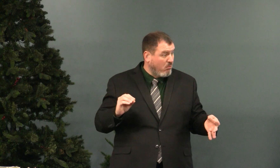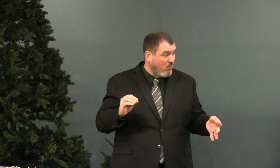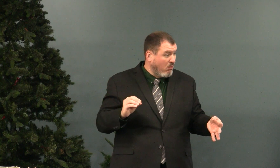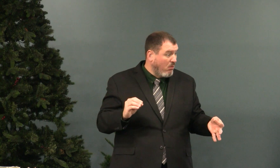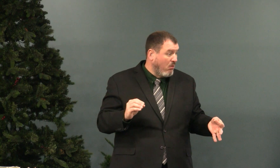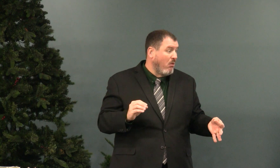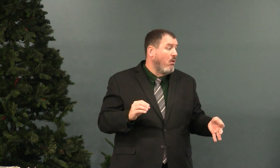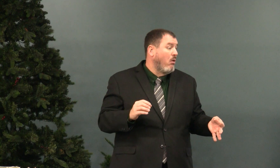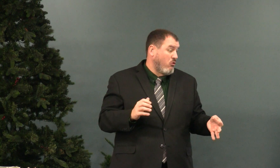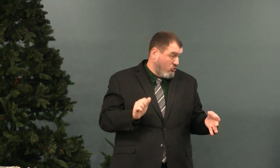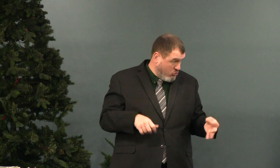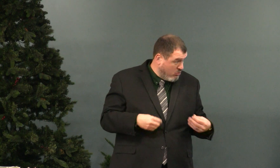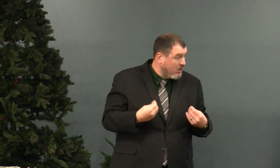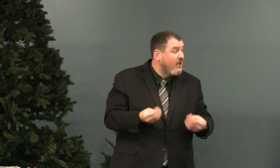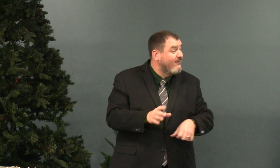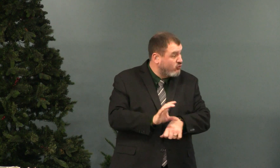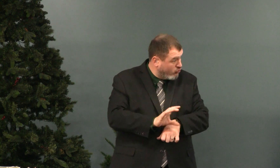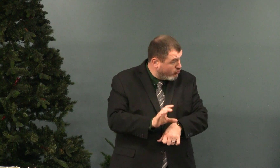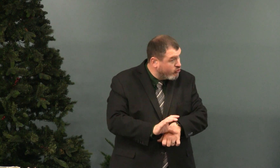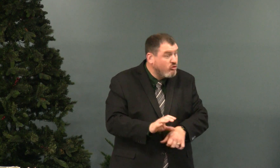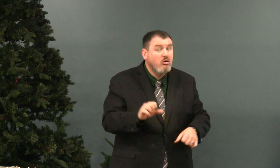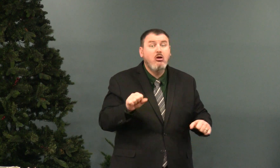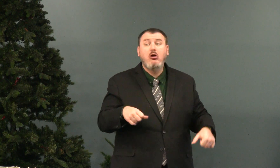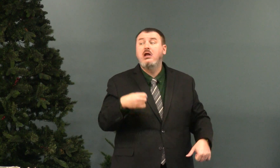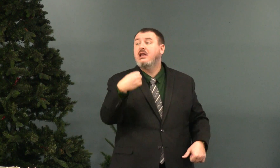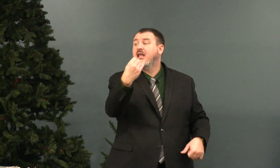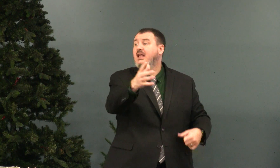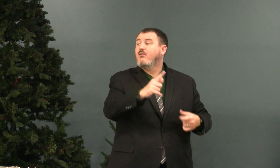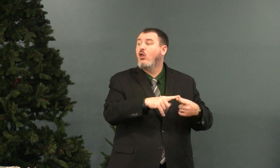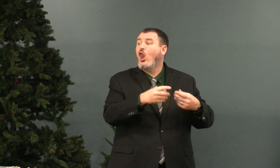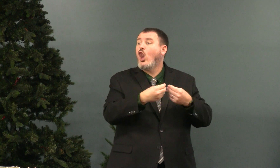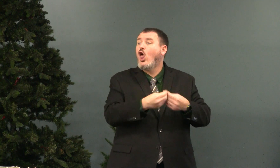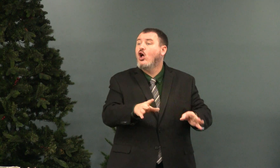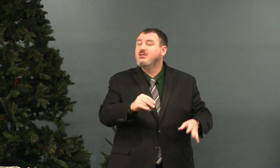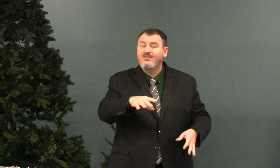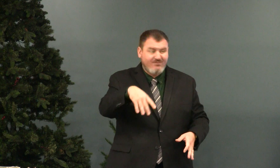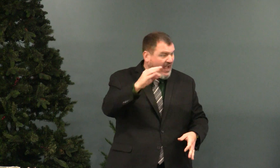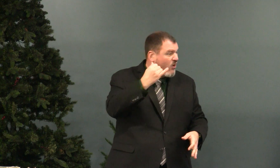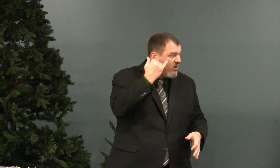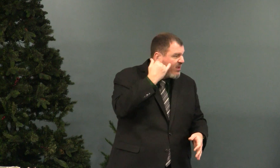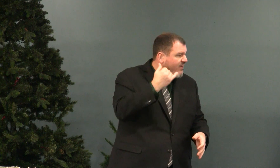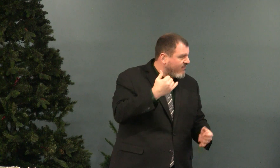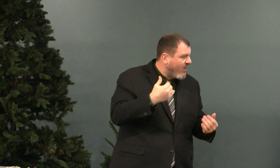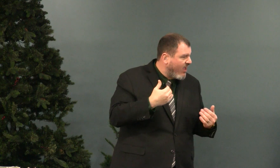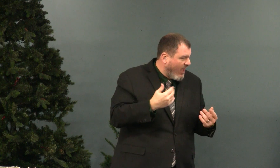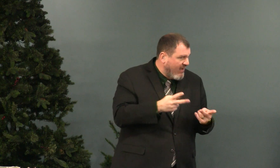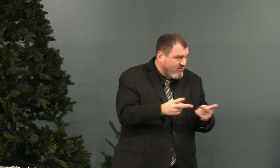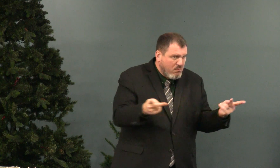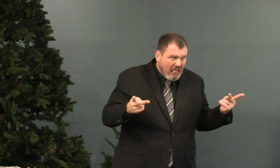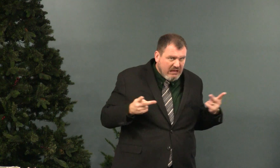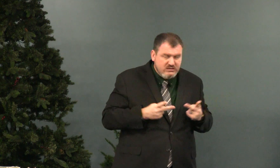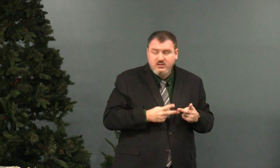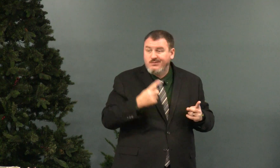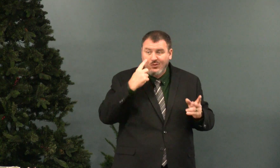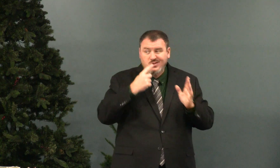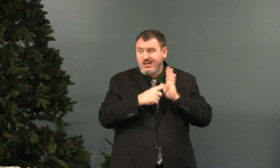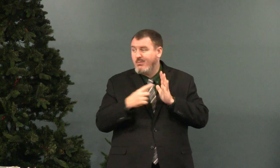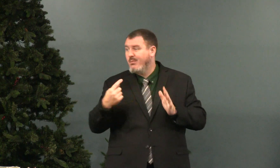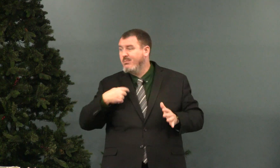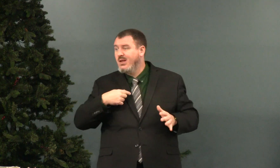that's stealing. But if you find it and nobody's around, you could give it to the church. You could give it to the lost and found. If you know a place, for